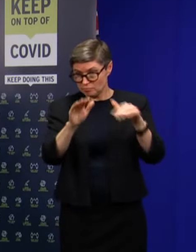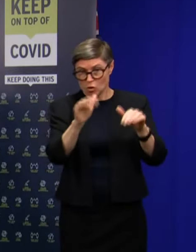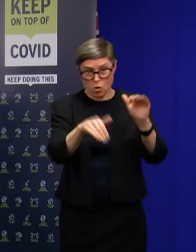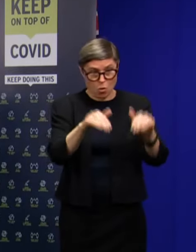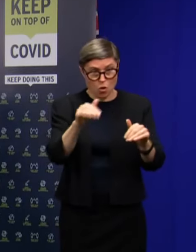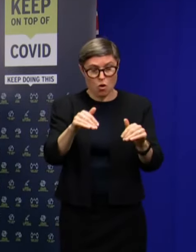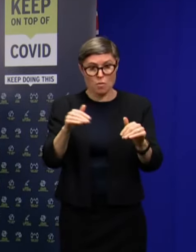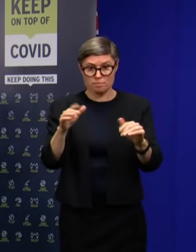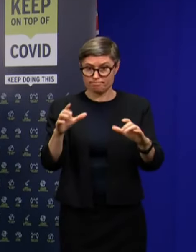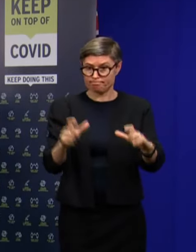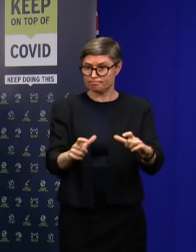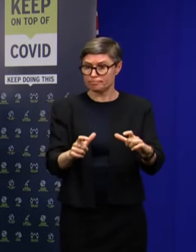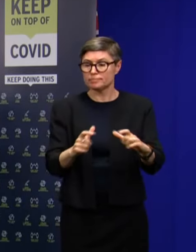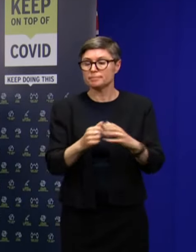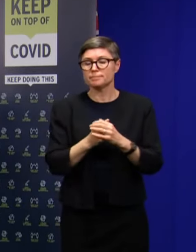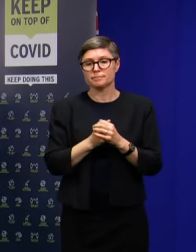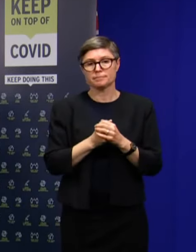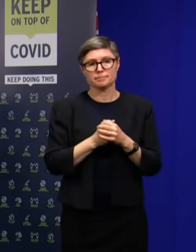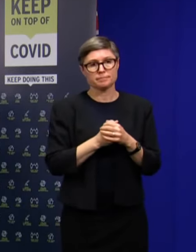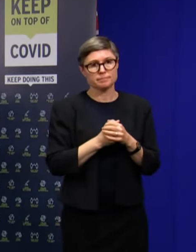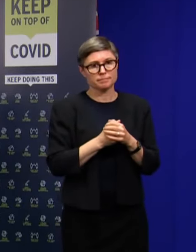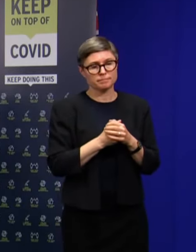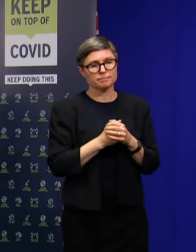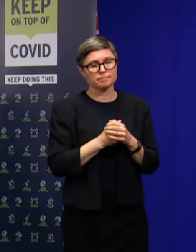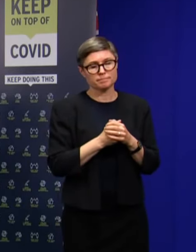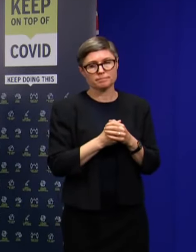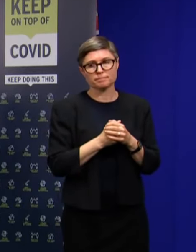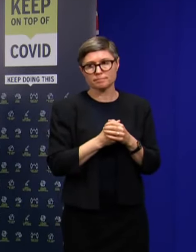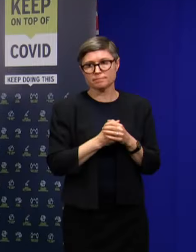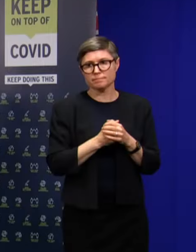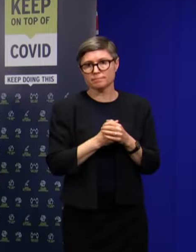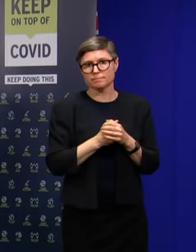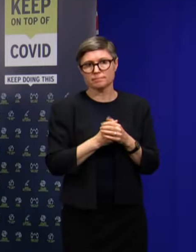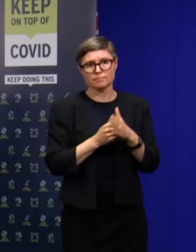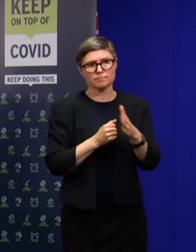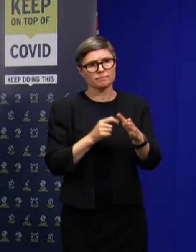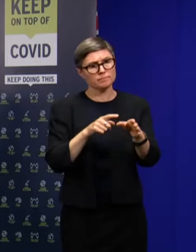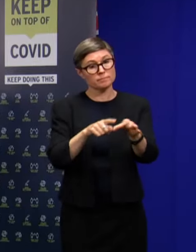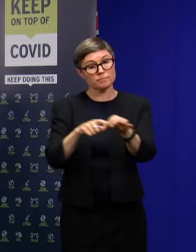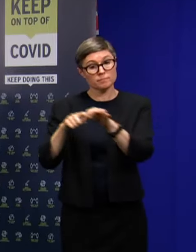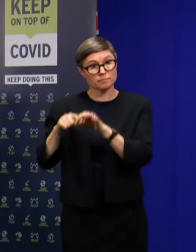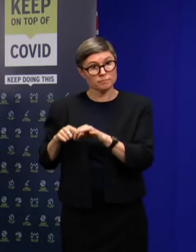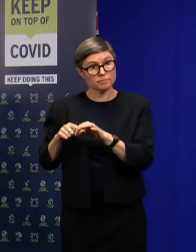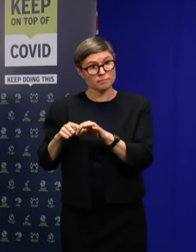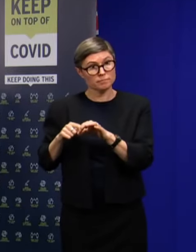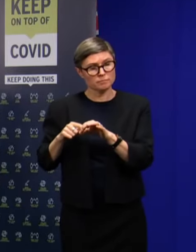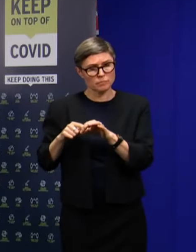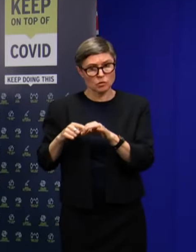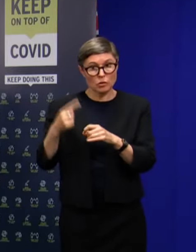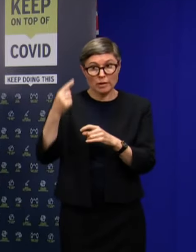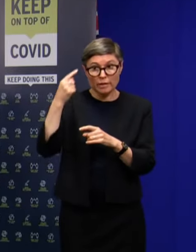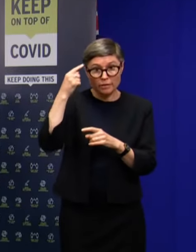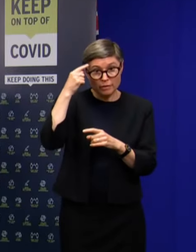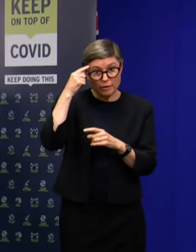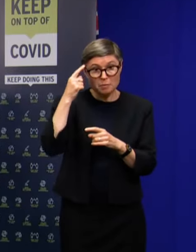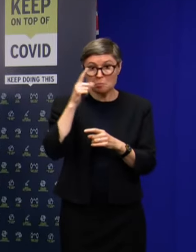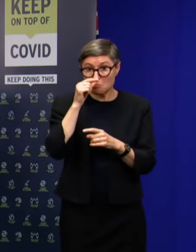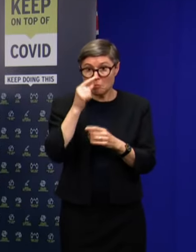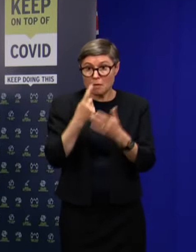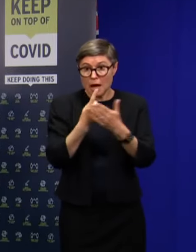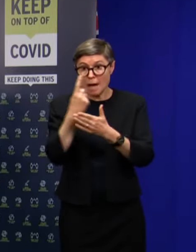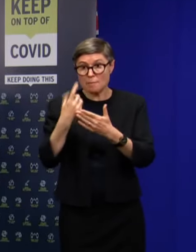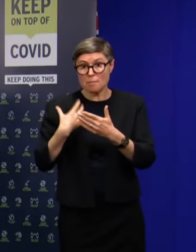movement into Tasmania and briefly within Tasmania. How would you assess the likelihood of there being further positive